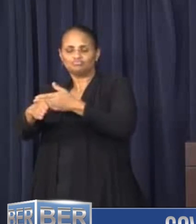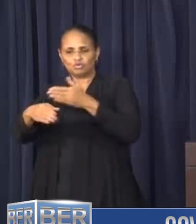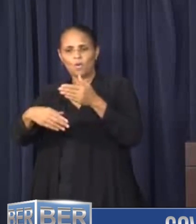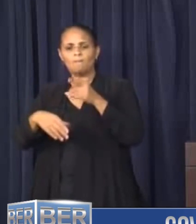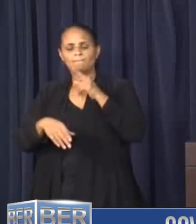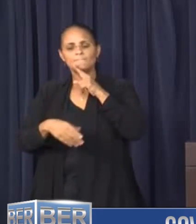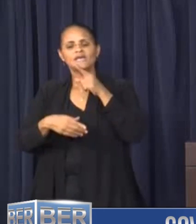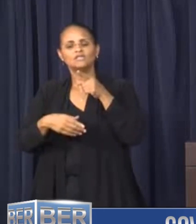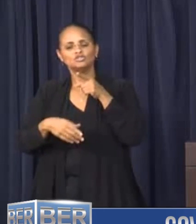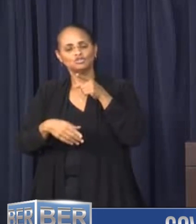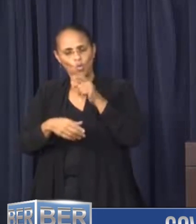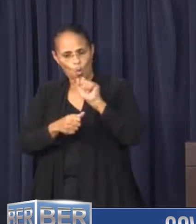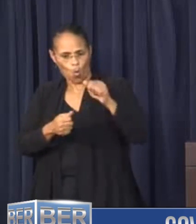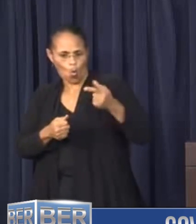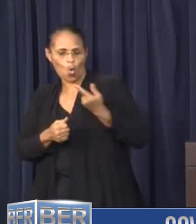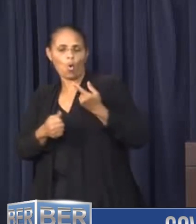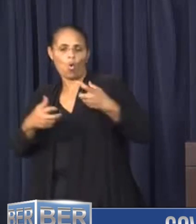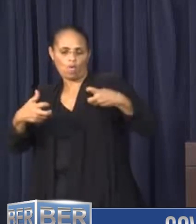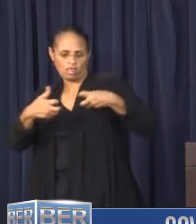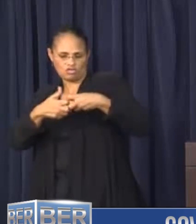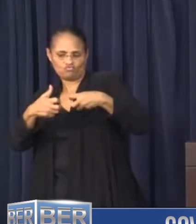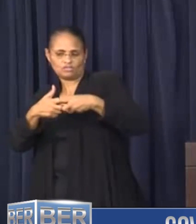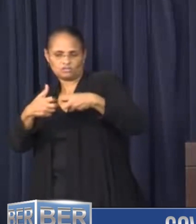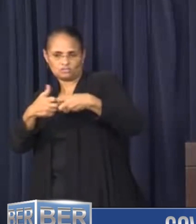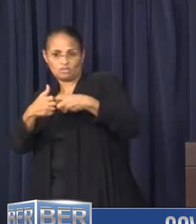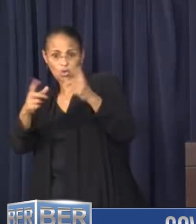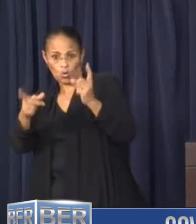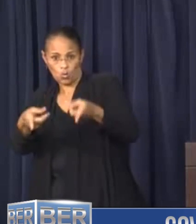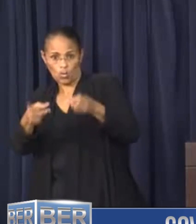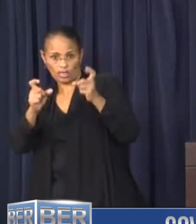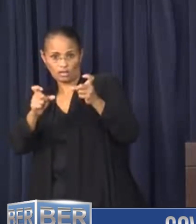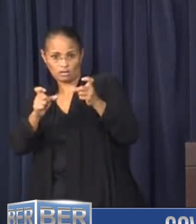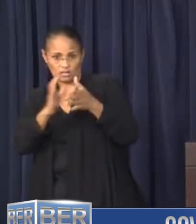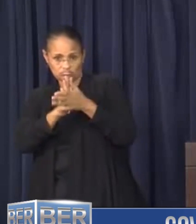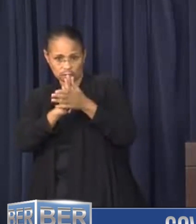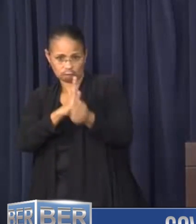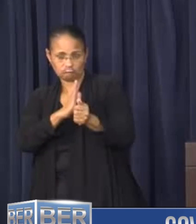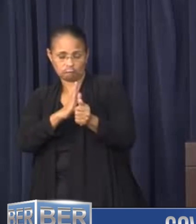the remaining outages and bring households back online quickly and efficiently.